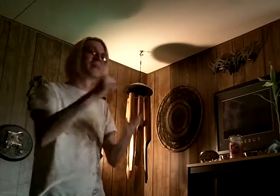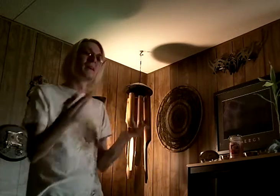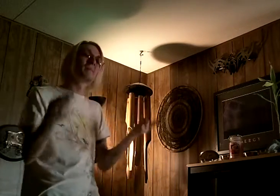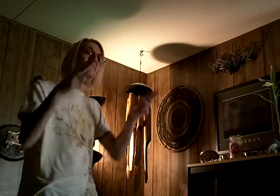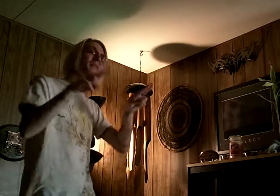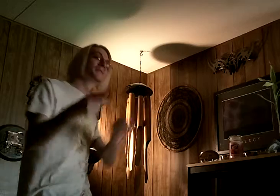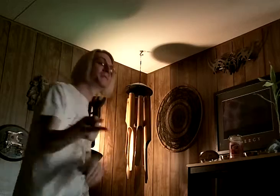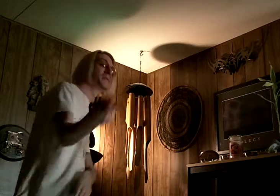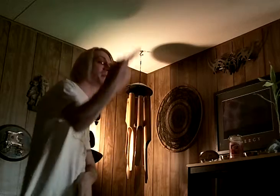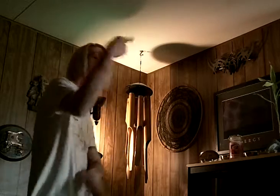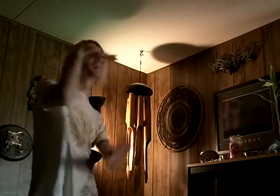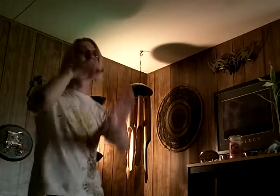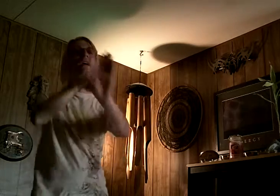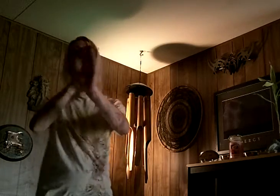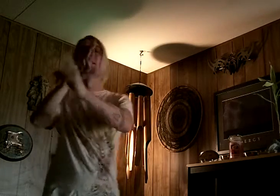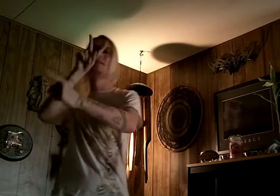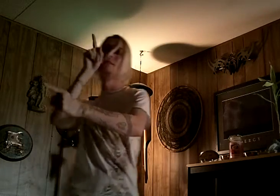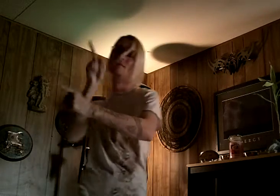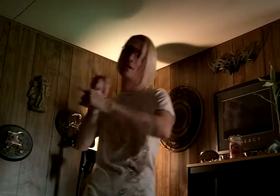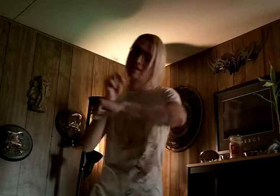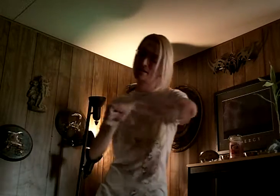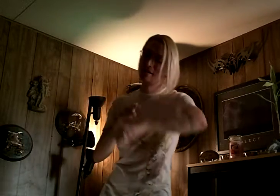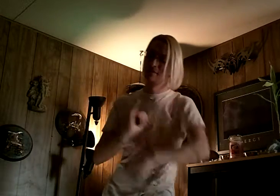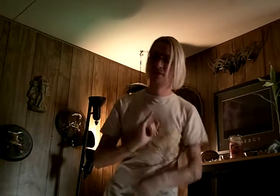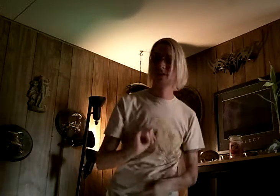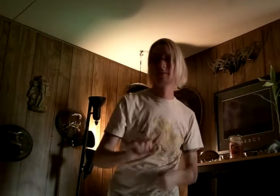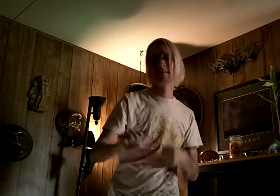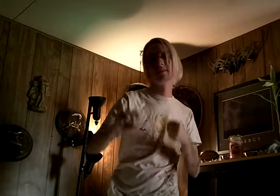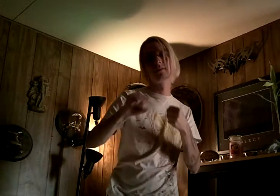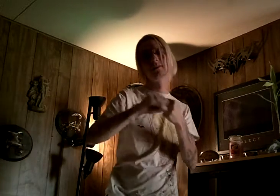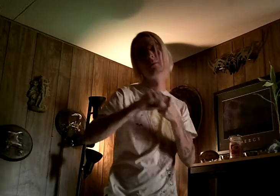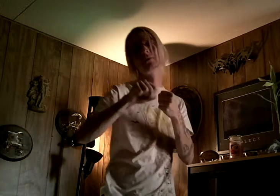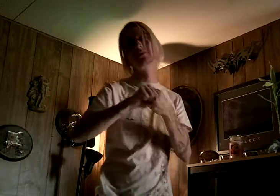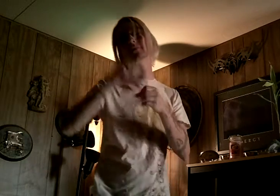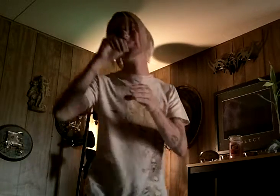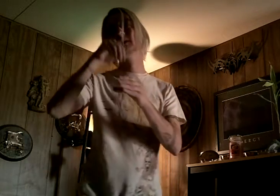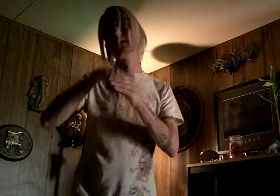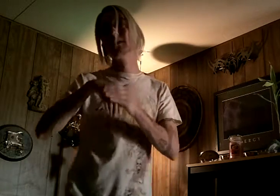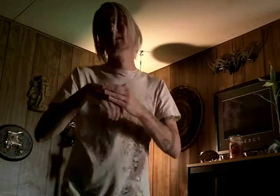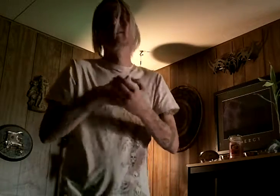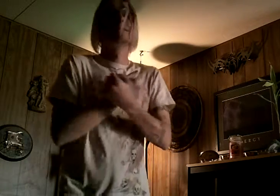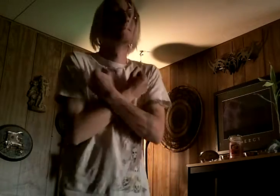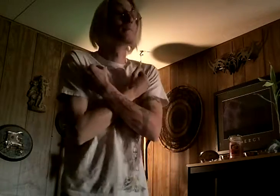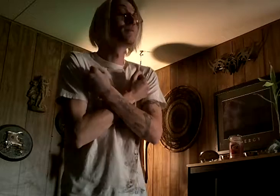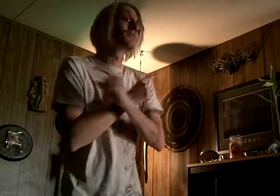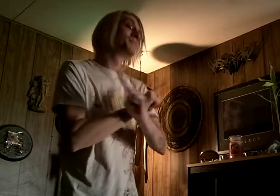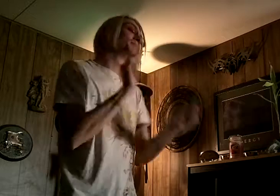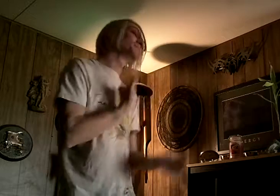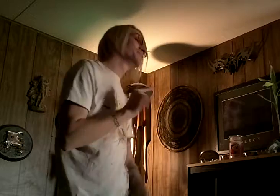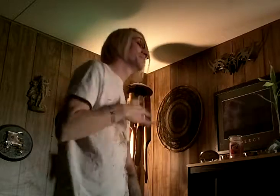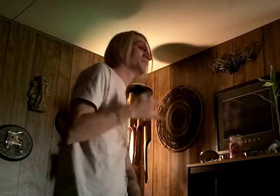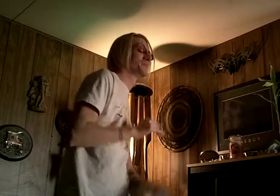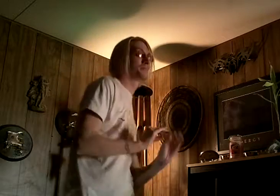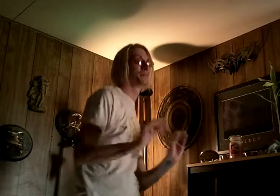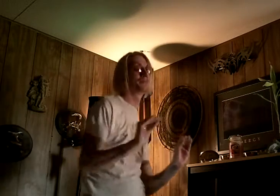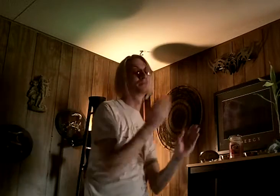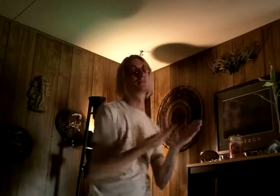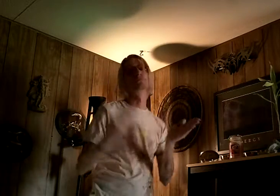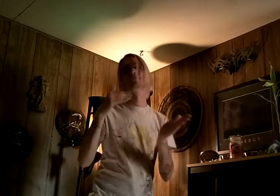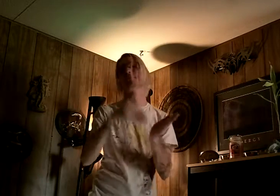happened to come At the right time I'm supposed to be in love But under my gun